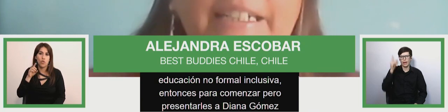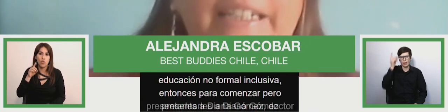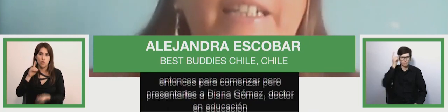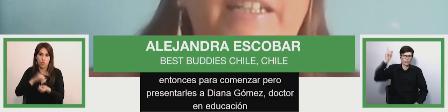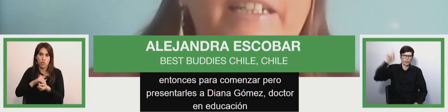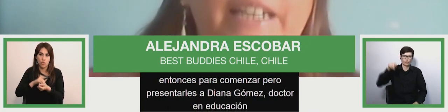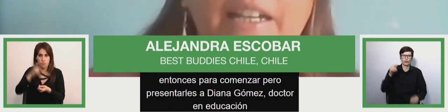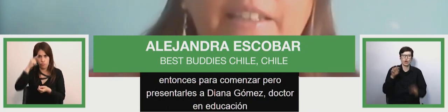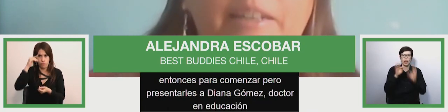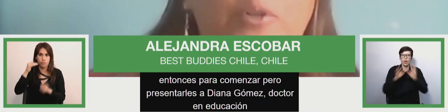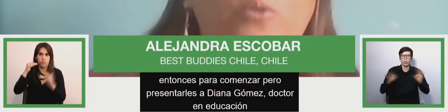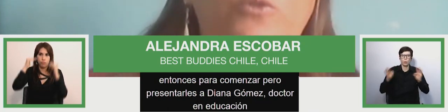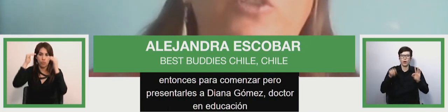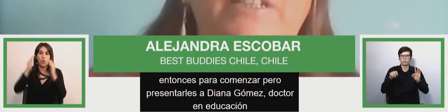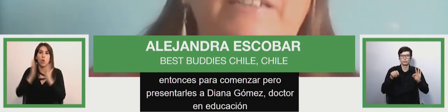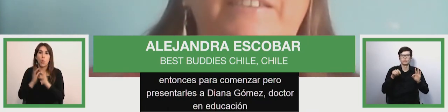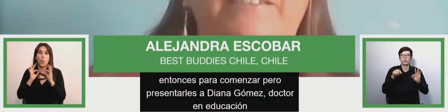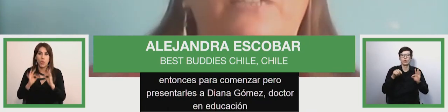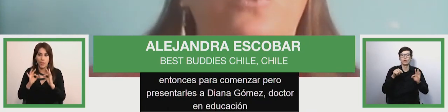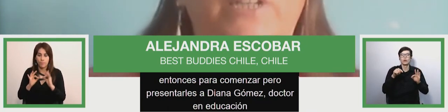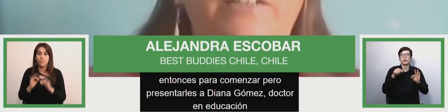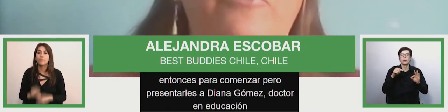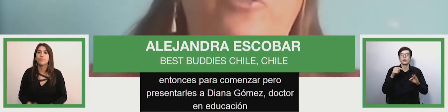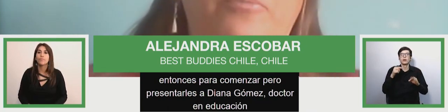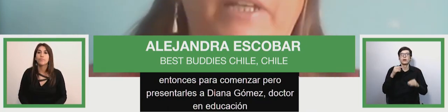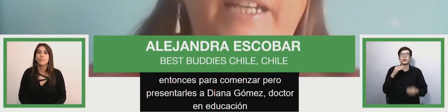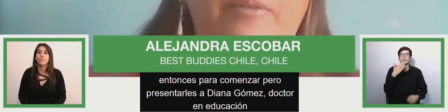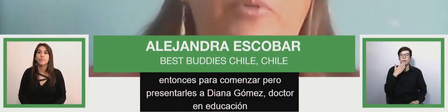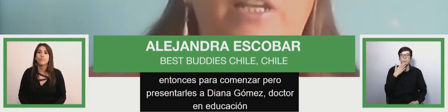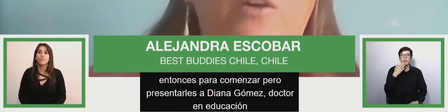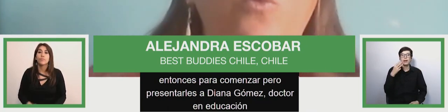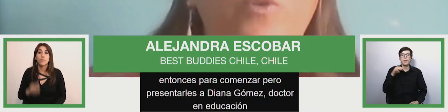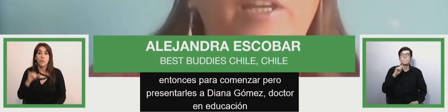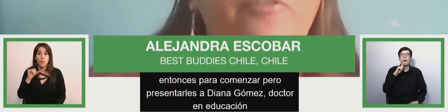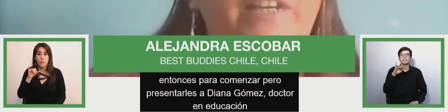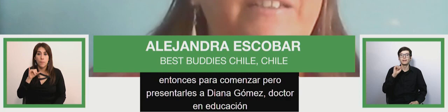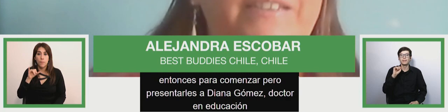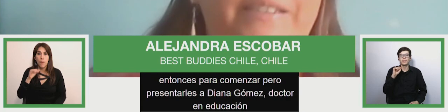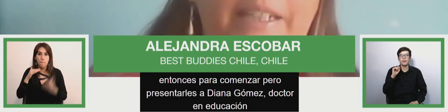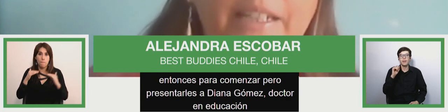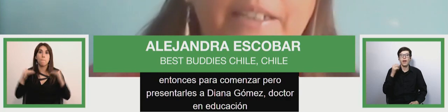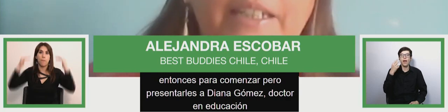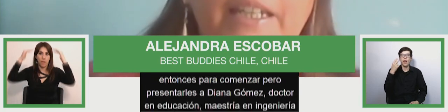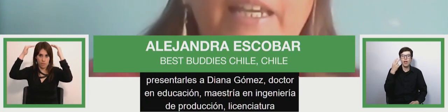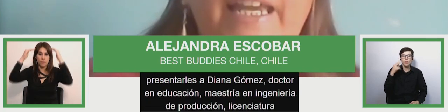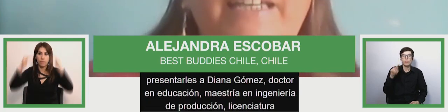master's in in production and iit